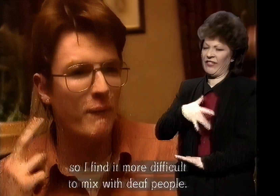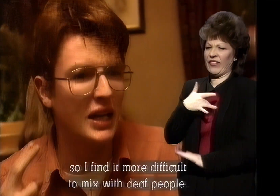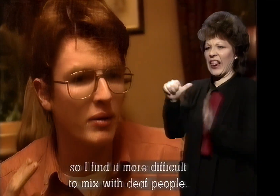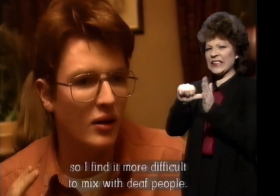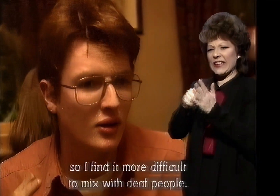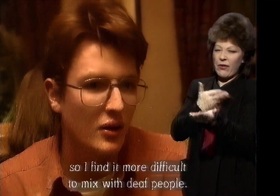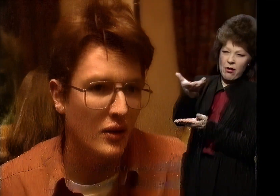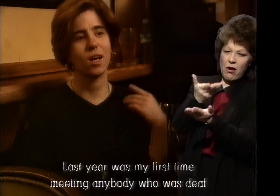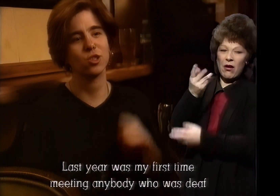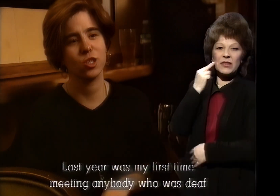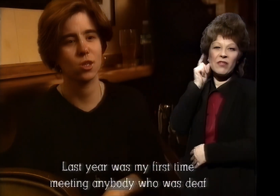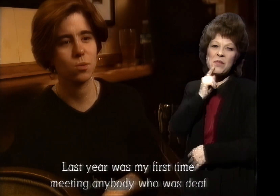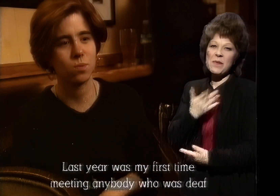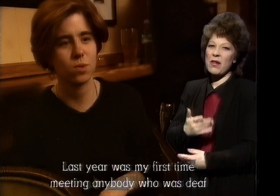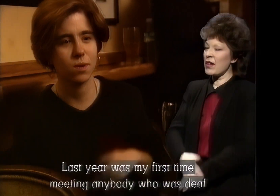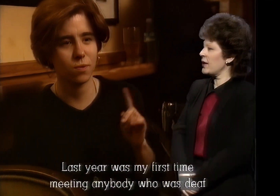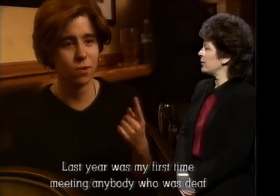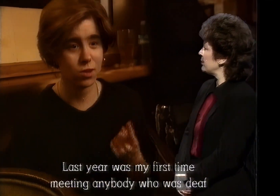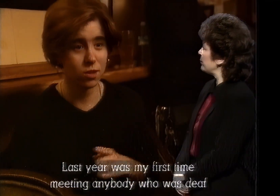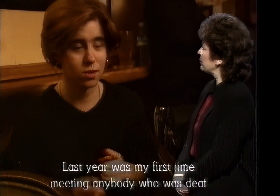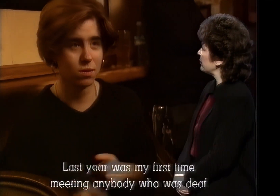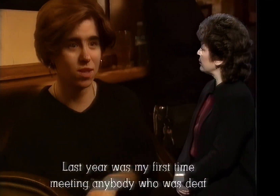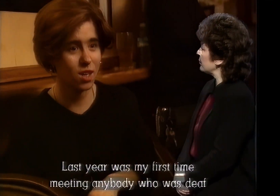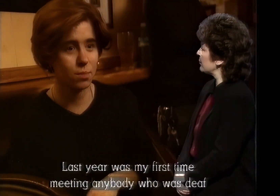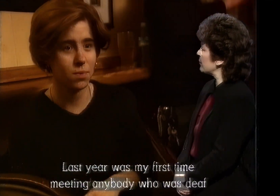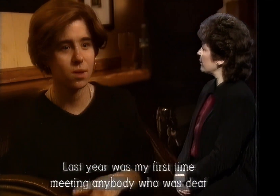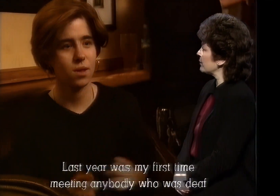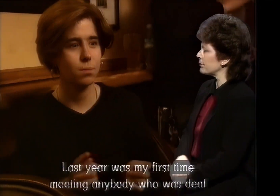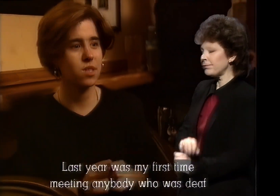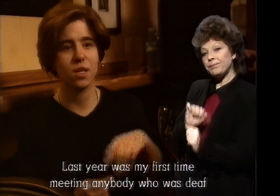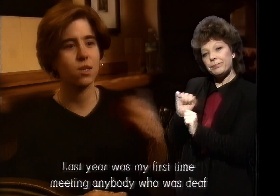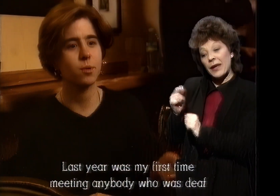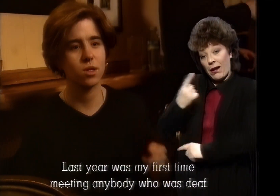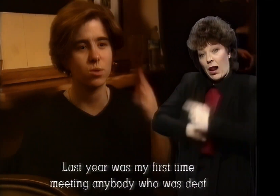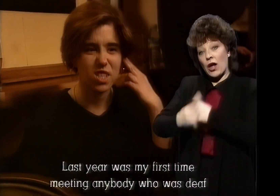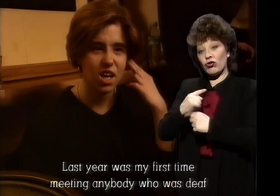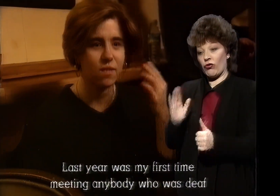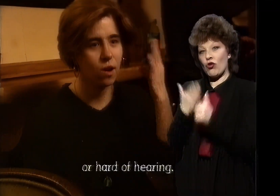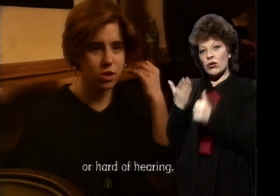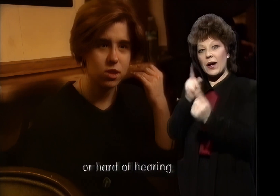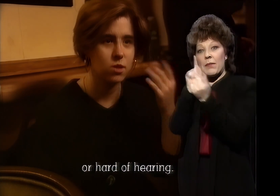people. Last year was my first time meeting anybody who's dead, hard of hearing.